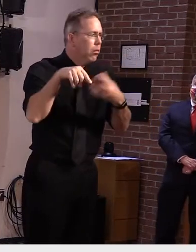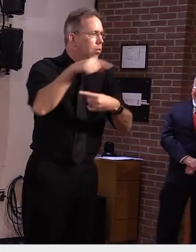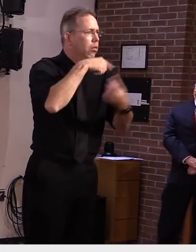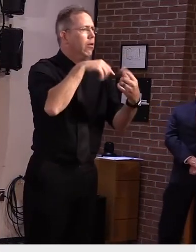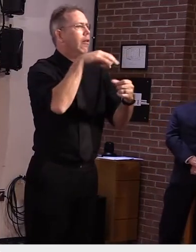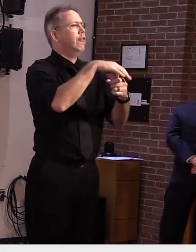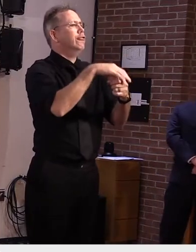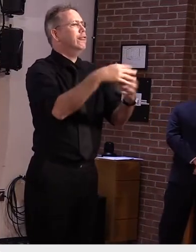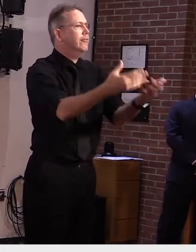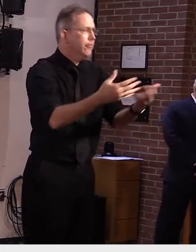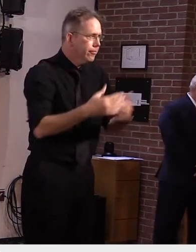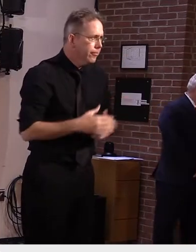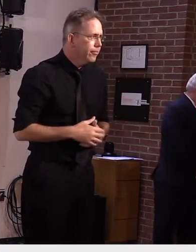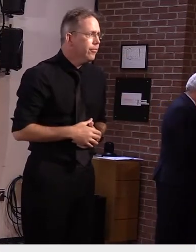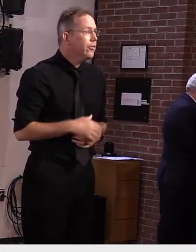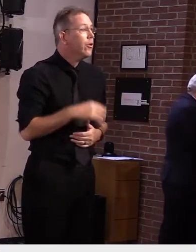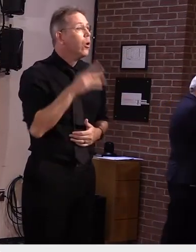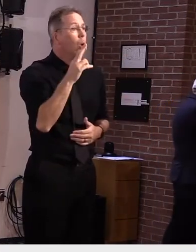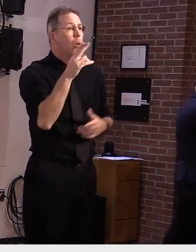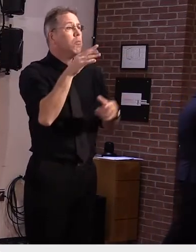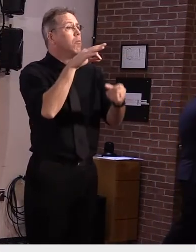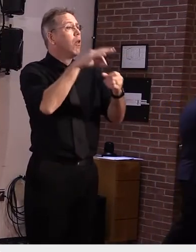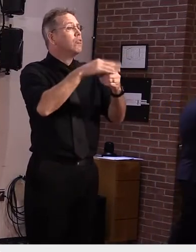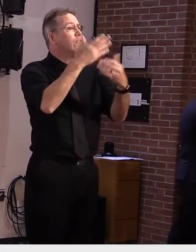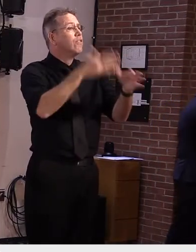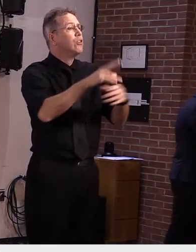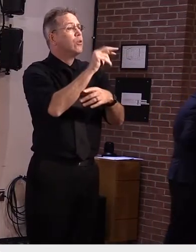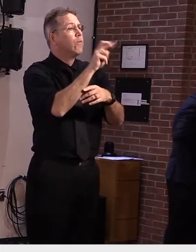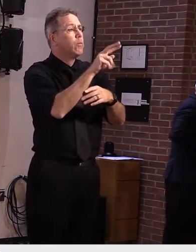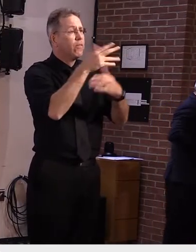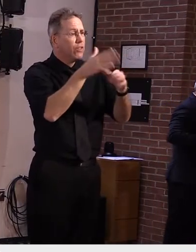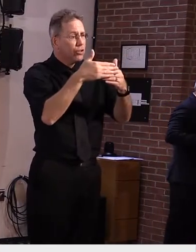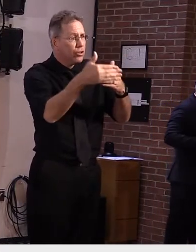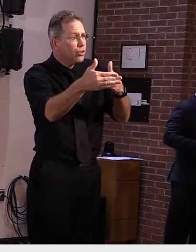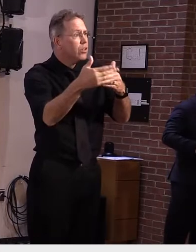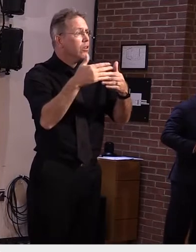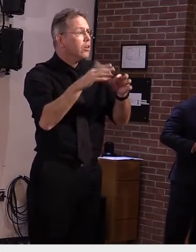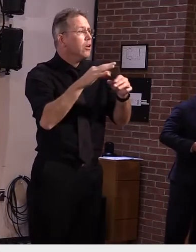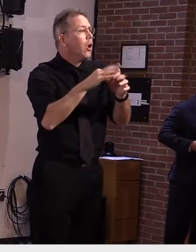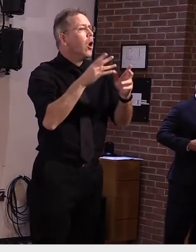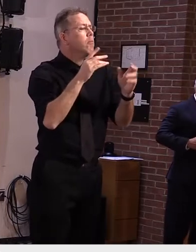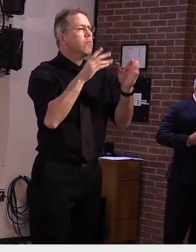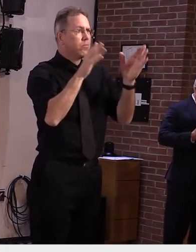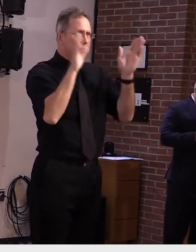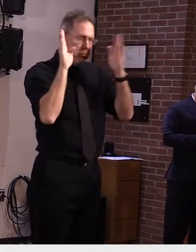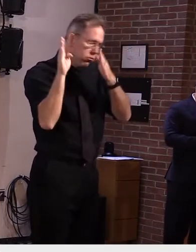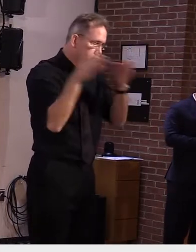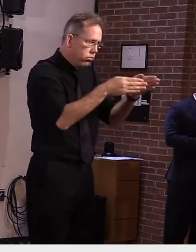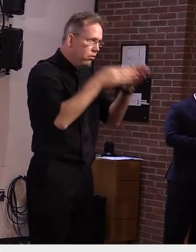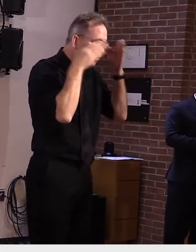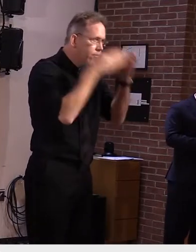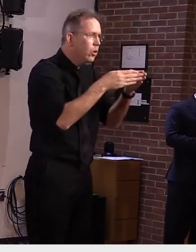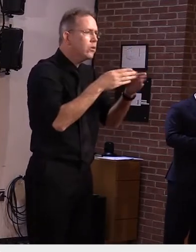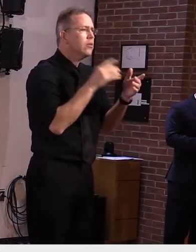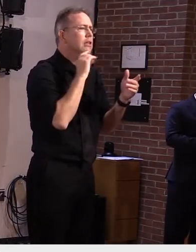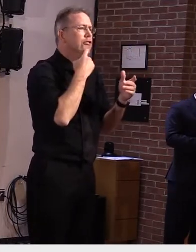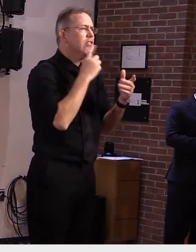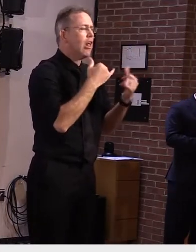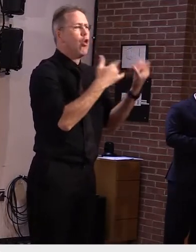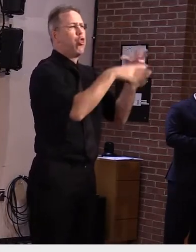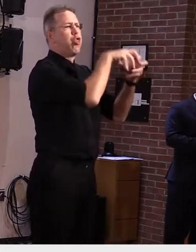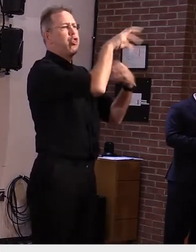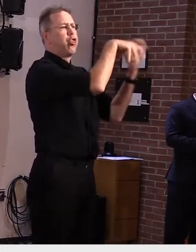uh that they can all get serious about uh providing for americans and and vermont is in need as well so